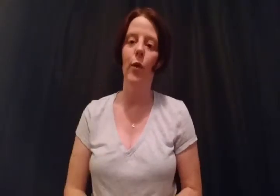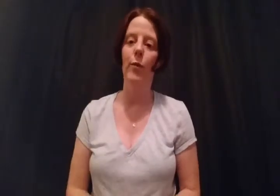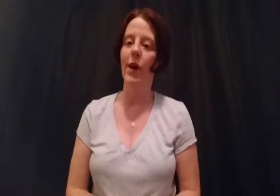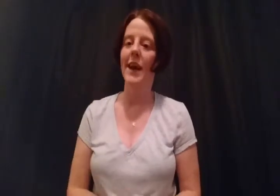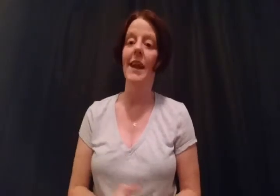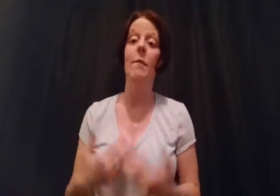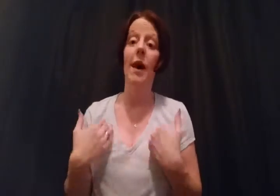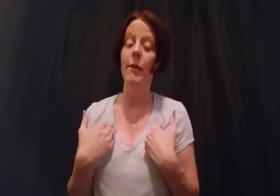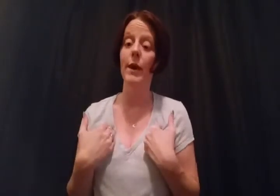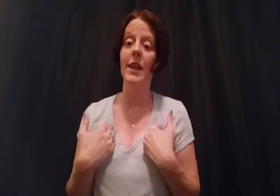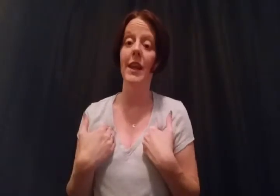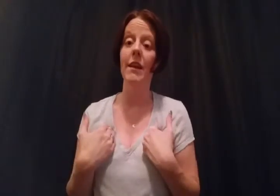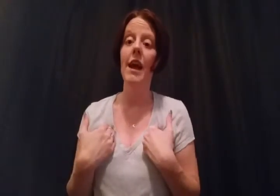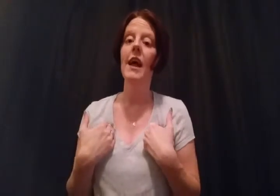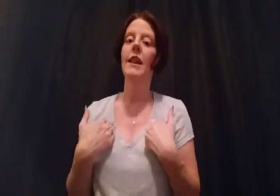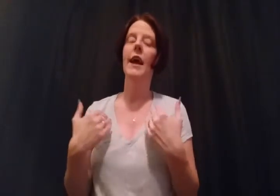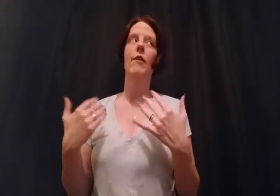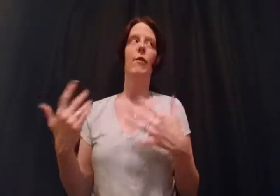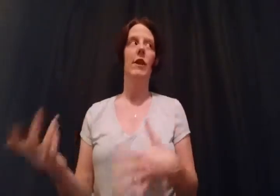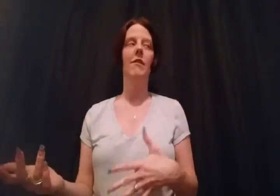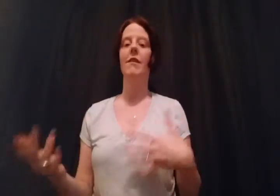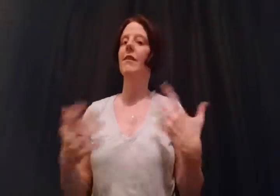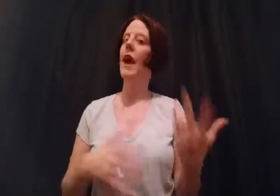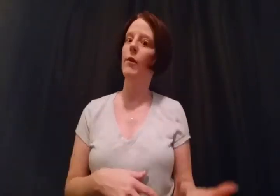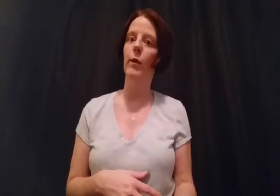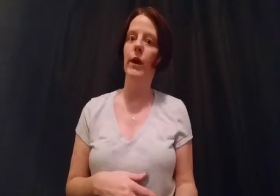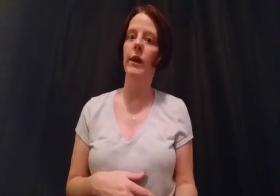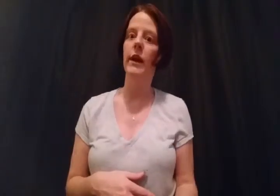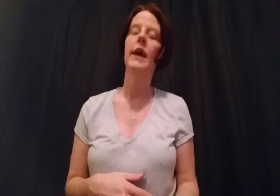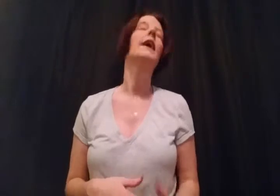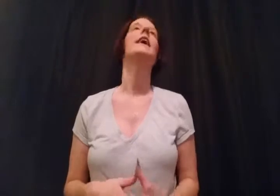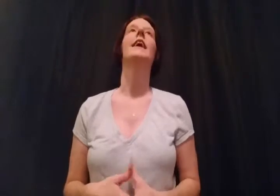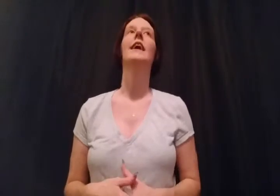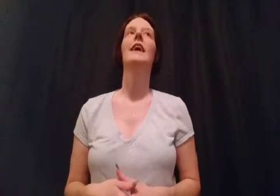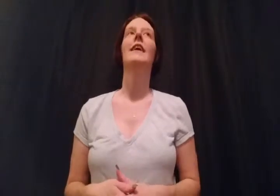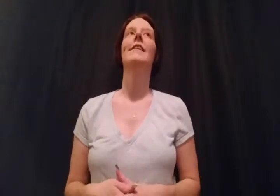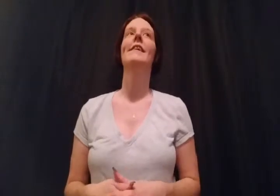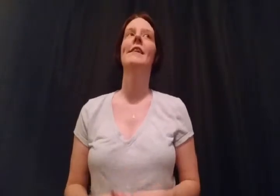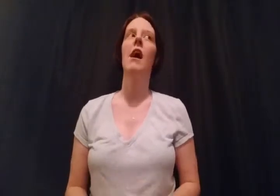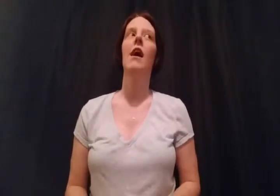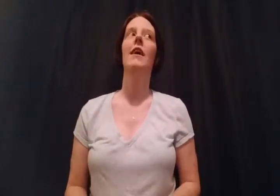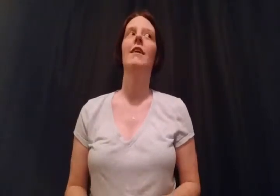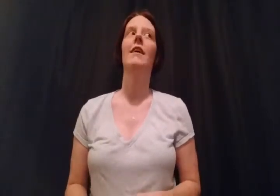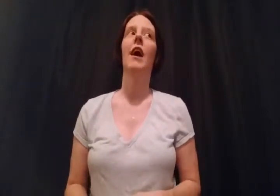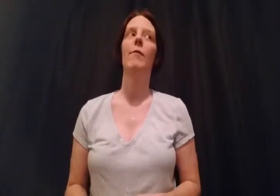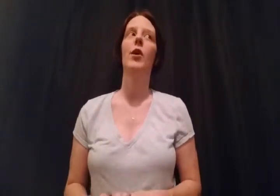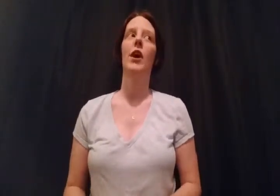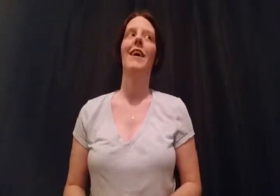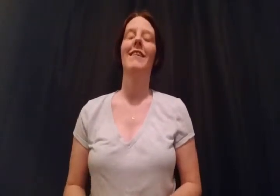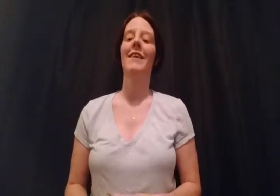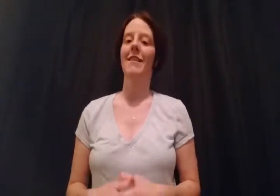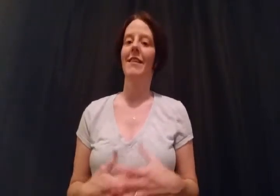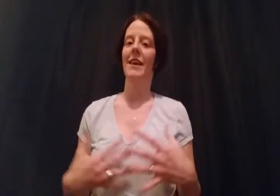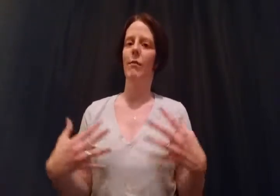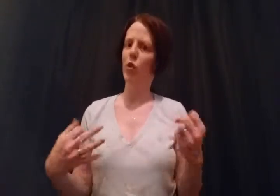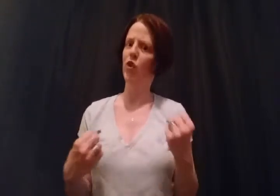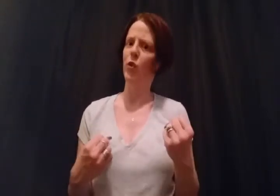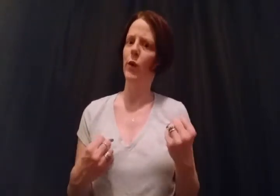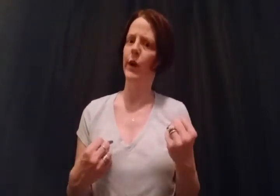home right. In my opinion, like for instance, Edward, he did not come across as the mature